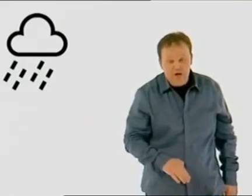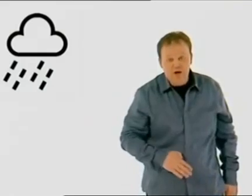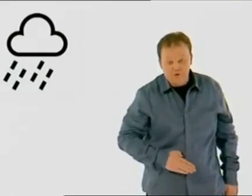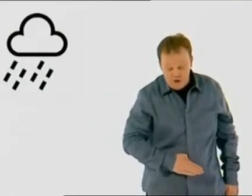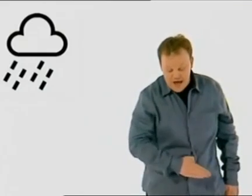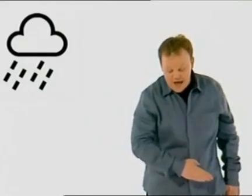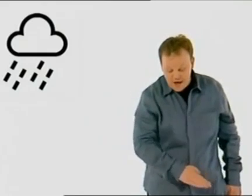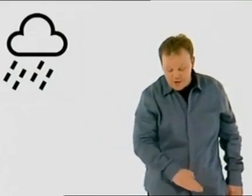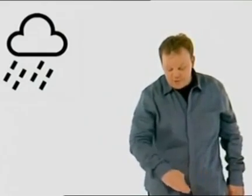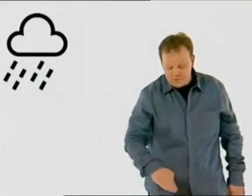the ground.